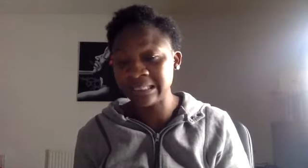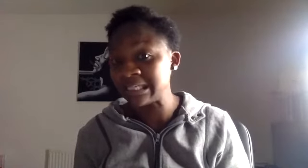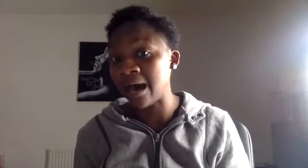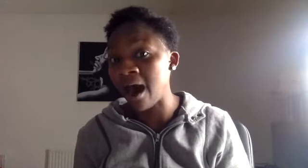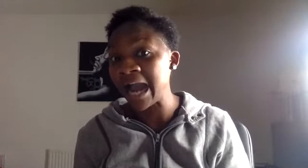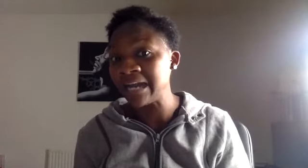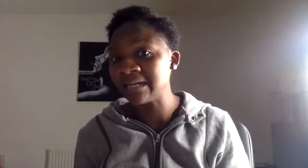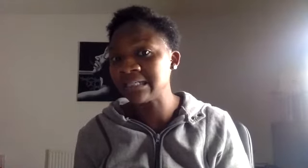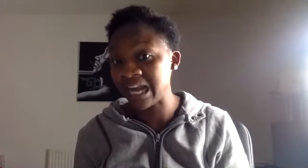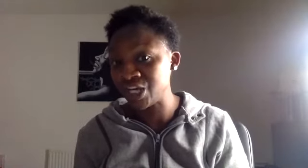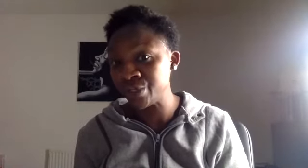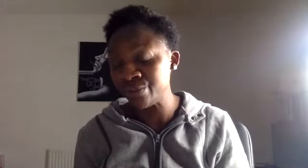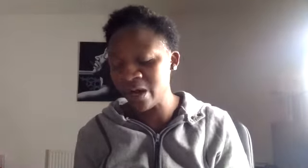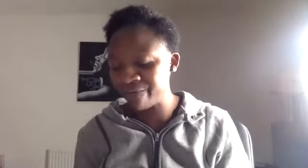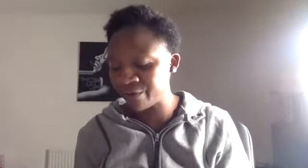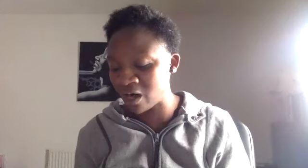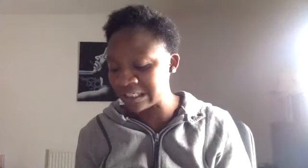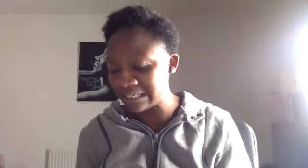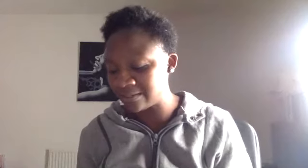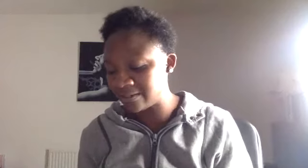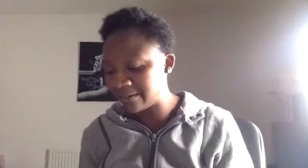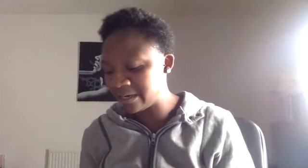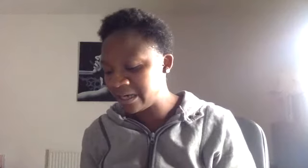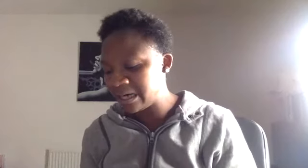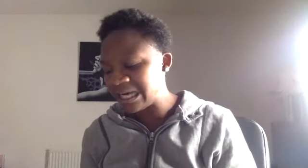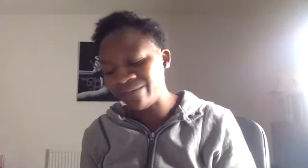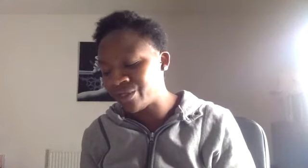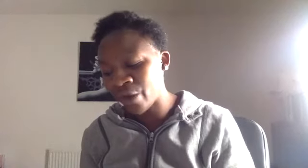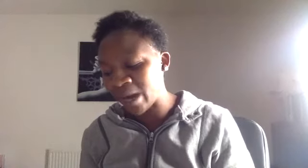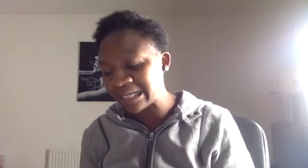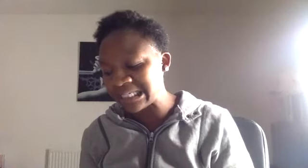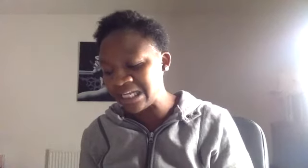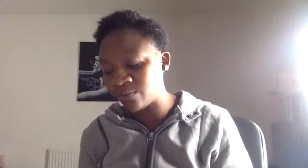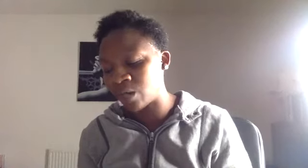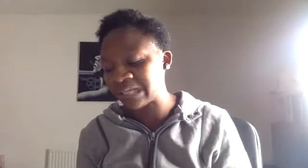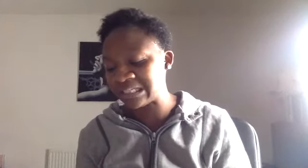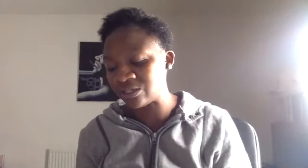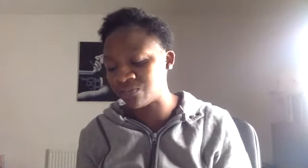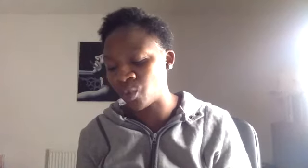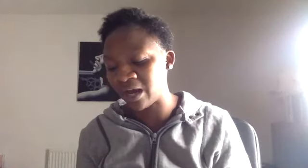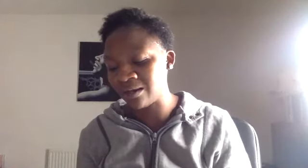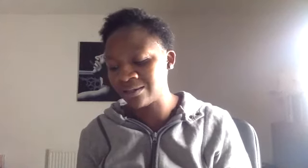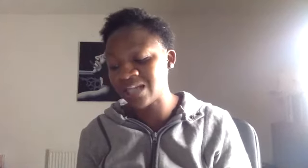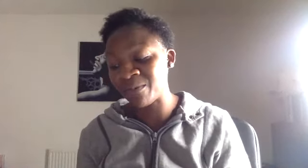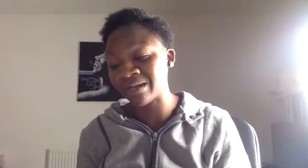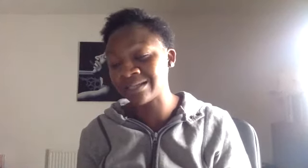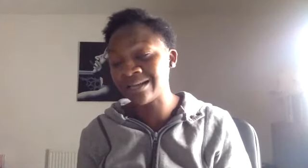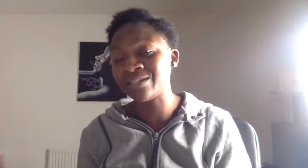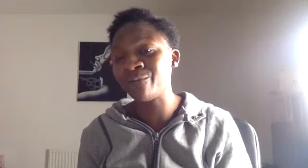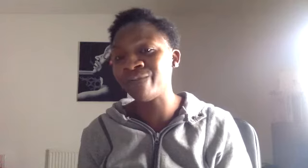Did I take you for granted? Even though I could see the world getting smaller, some of us still felt